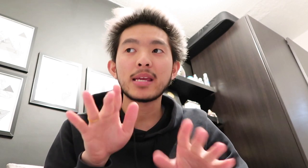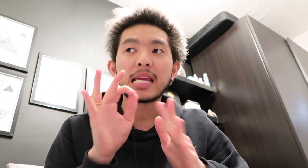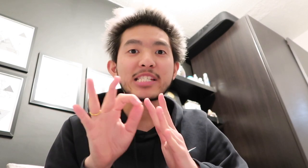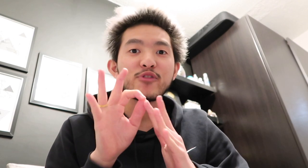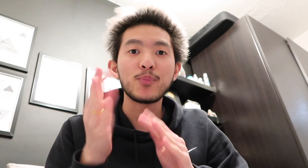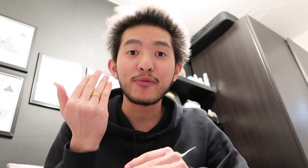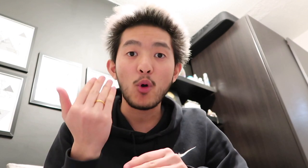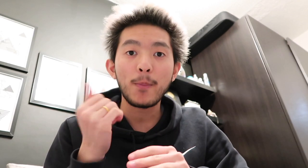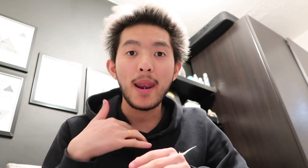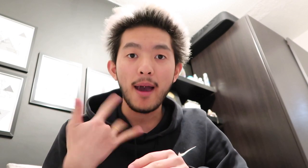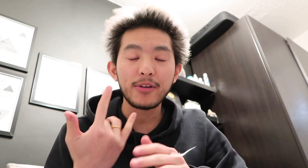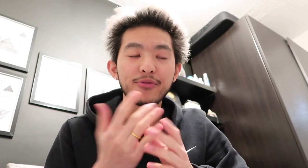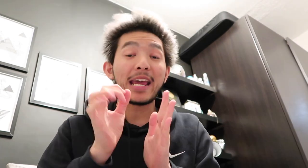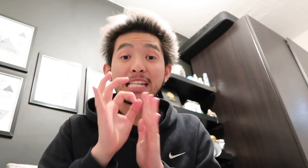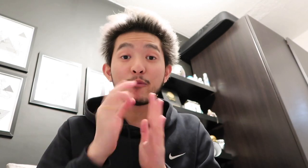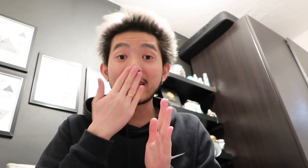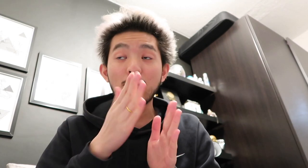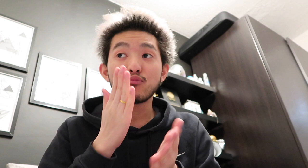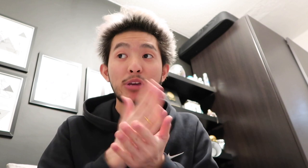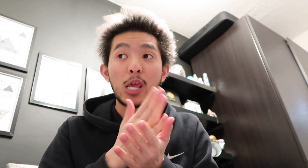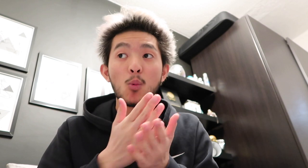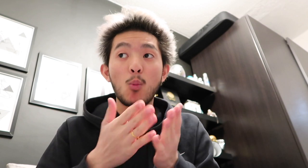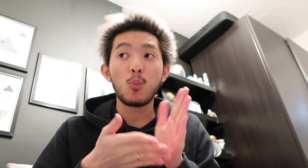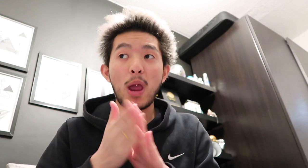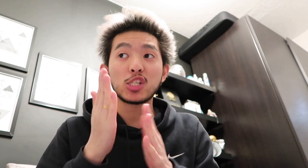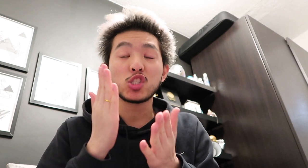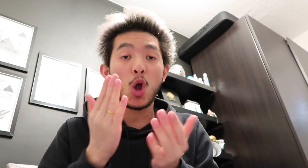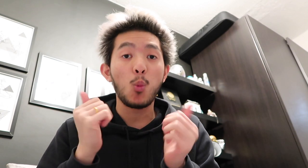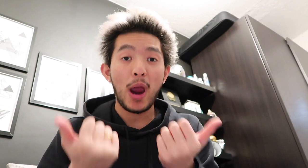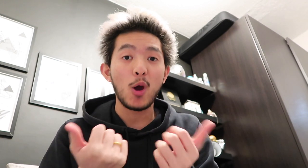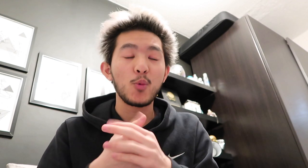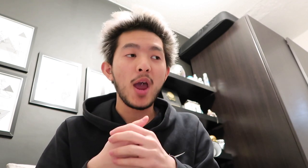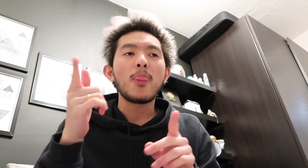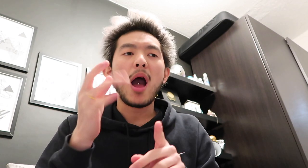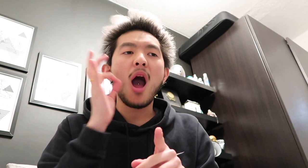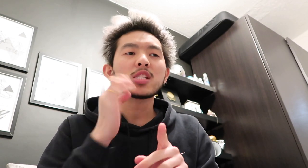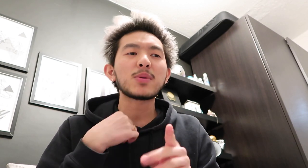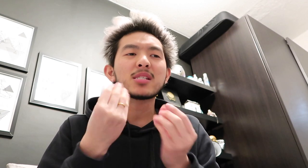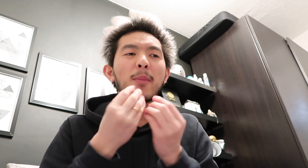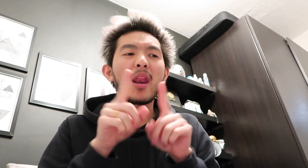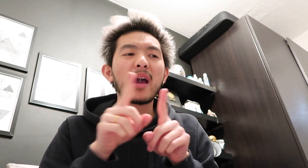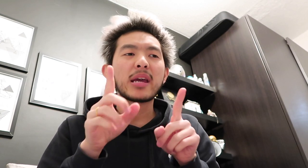interviewed before in my life. The interview really went so well that I asked me something like